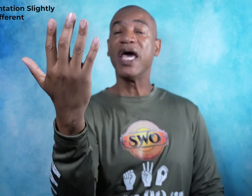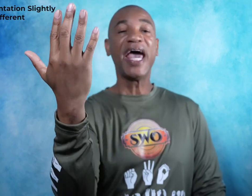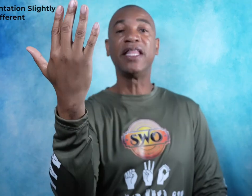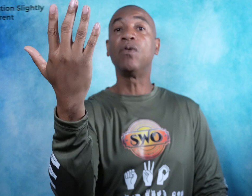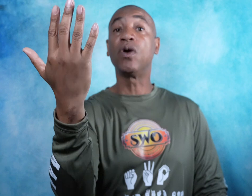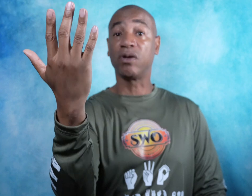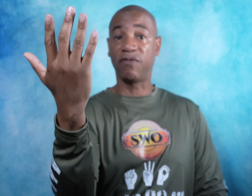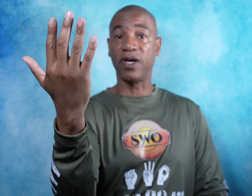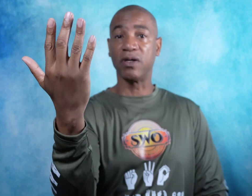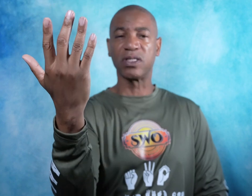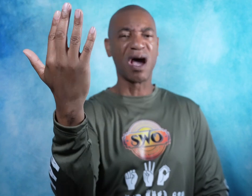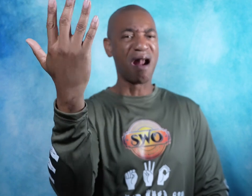And then wiggle the fingers.